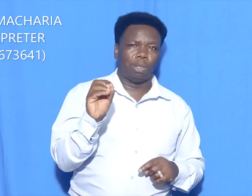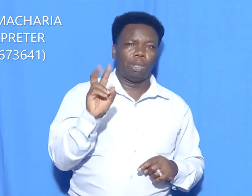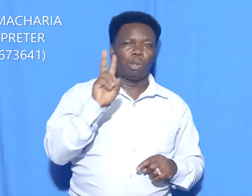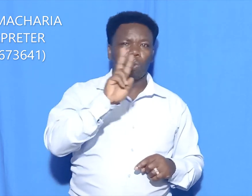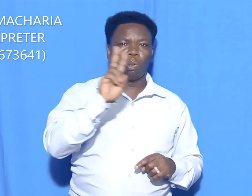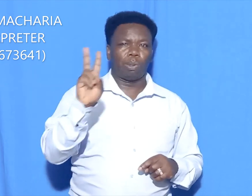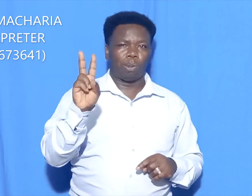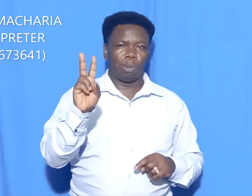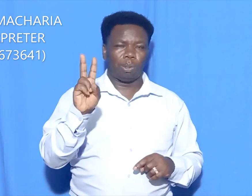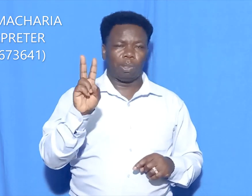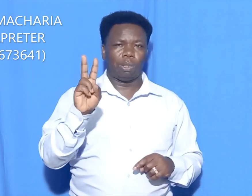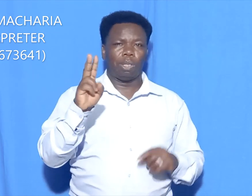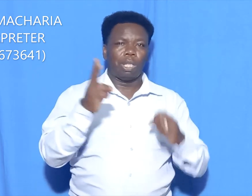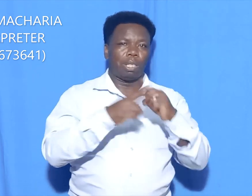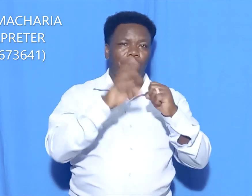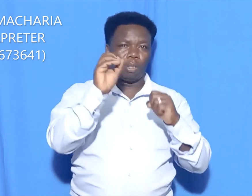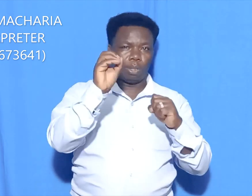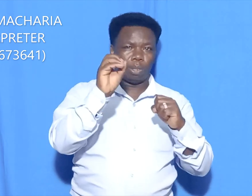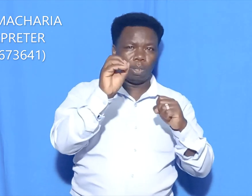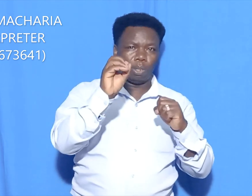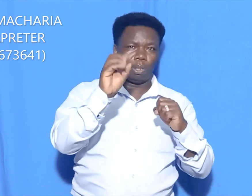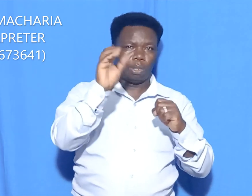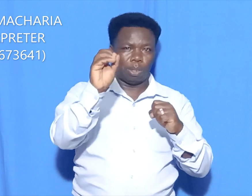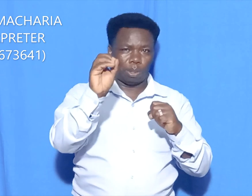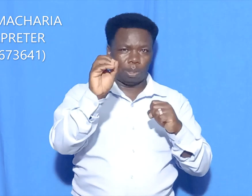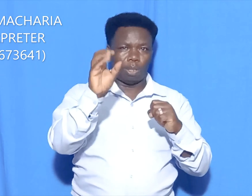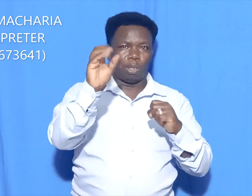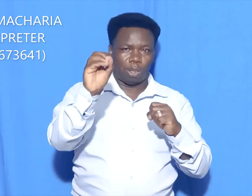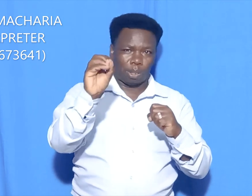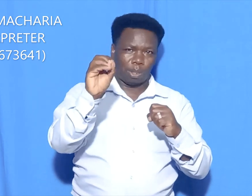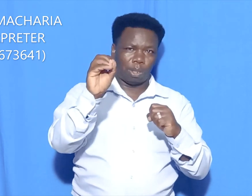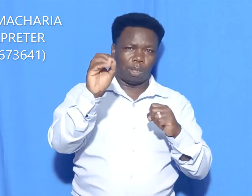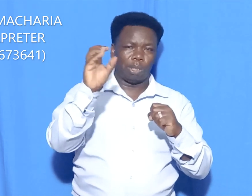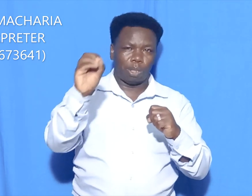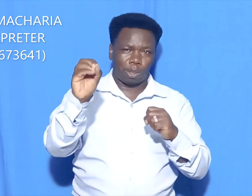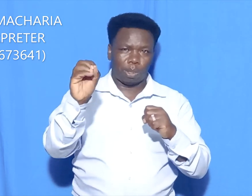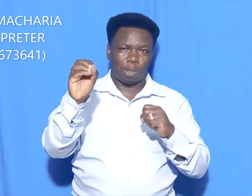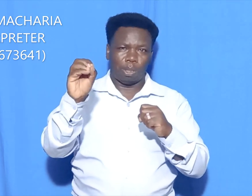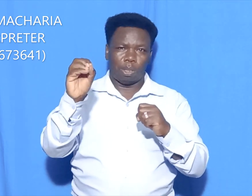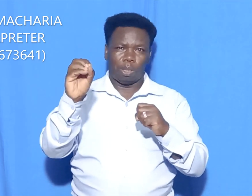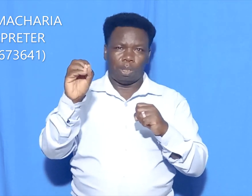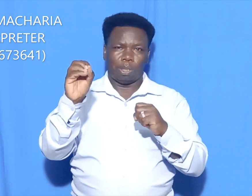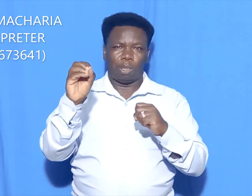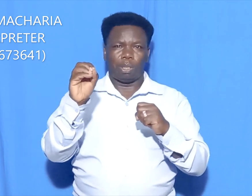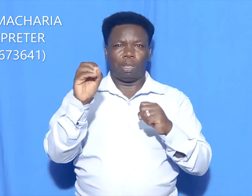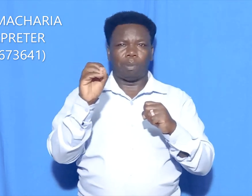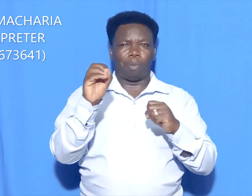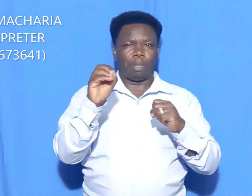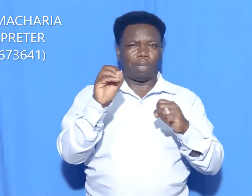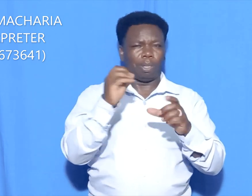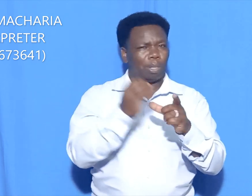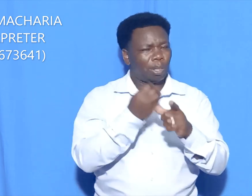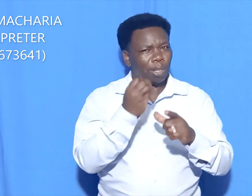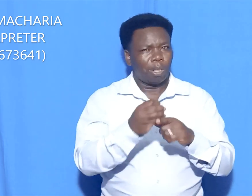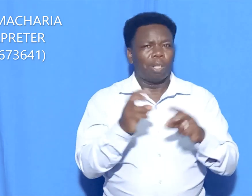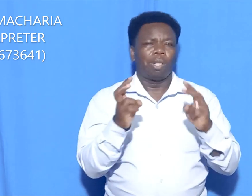-700000 or you get contacted via email